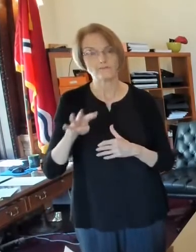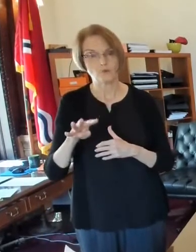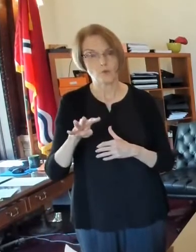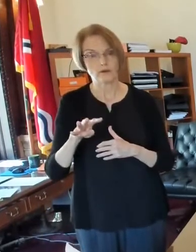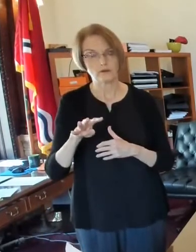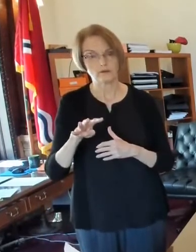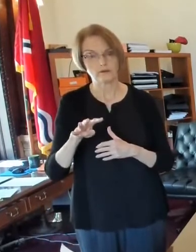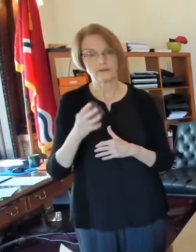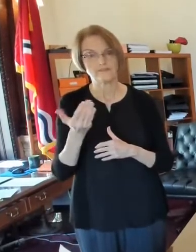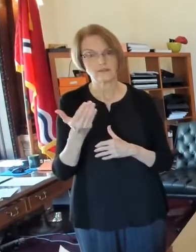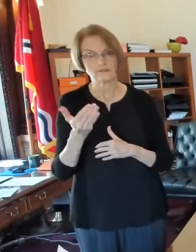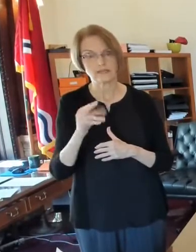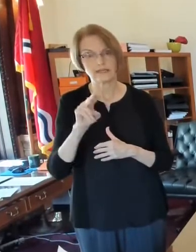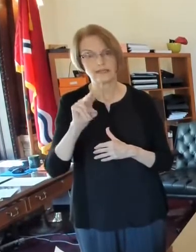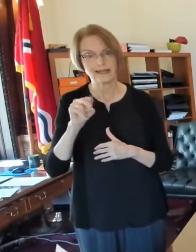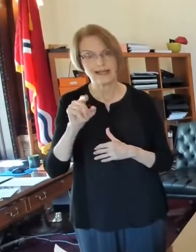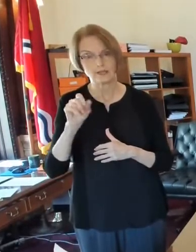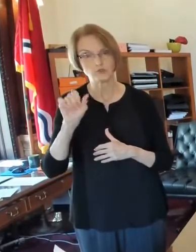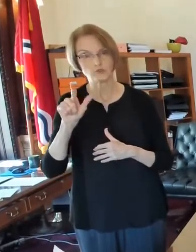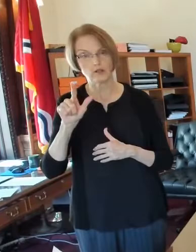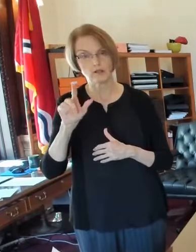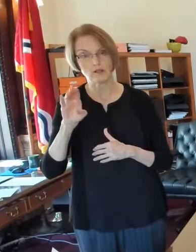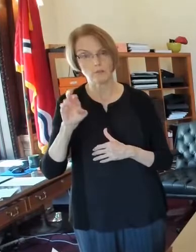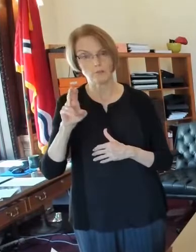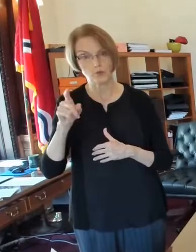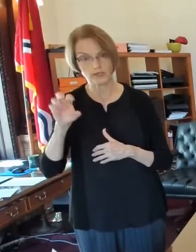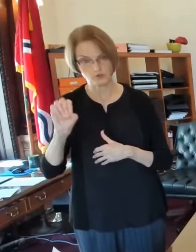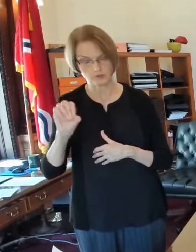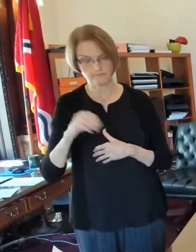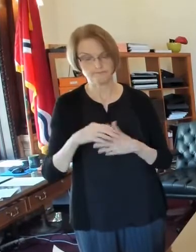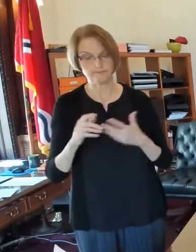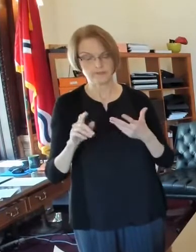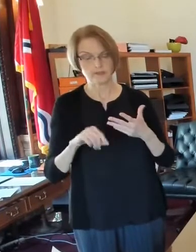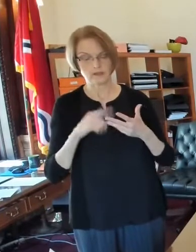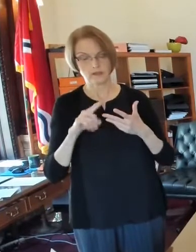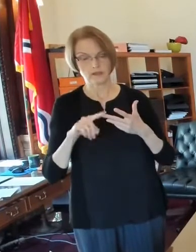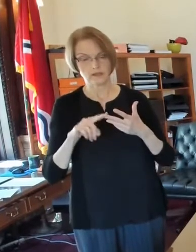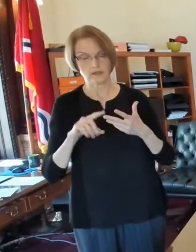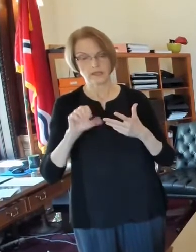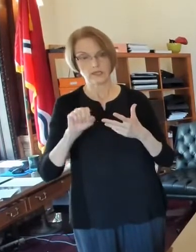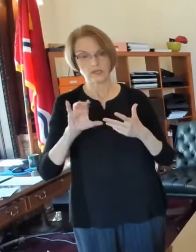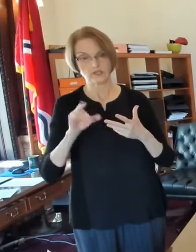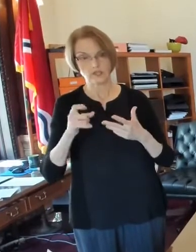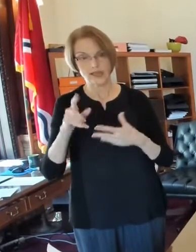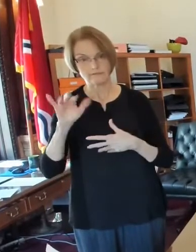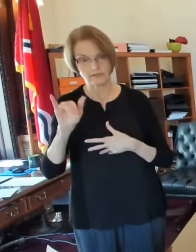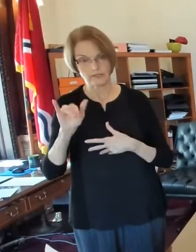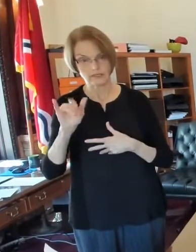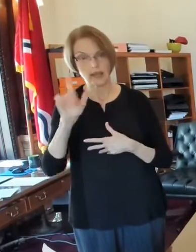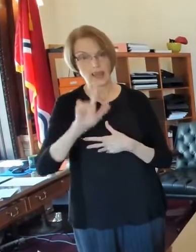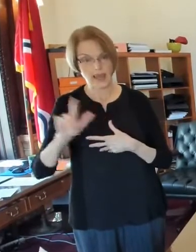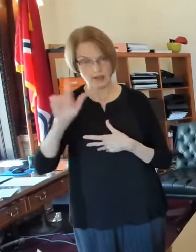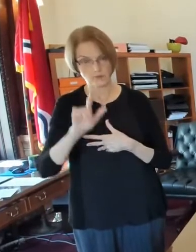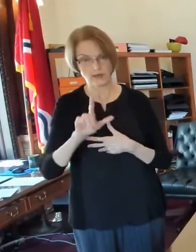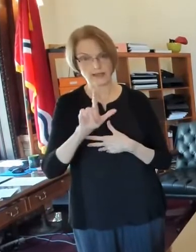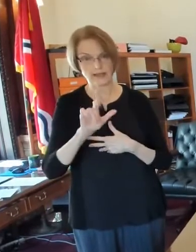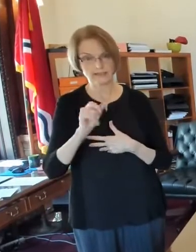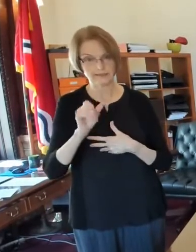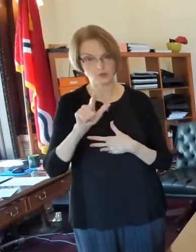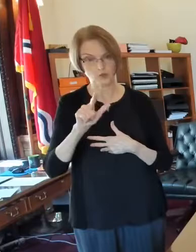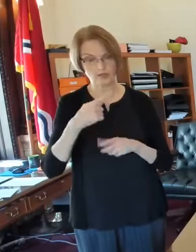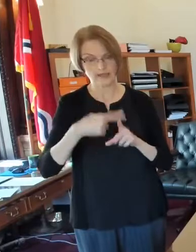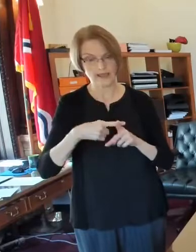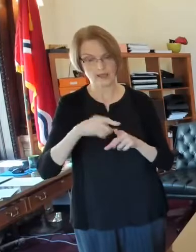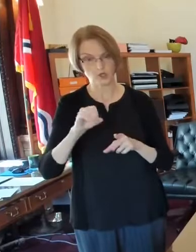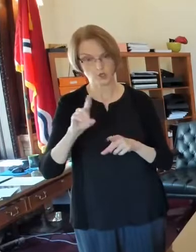4415 Natural Bridge. Um, Schlafly Library, which is at Lindell and Euclid,